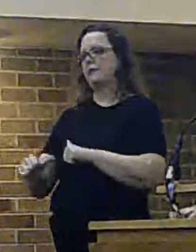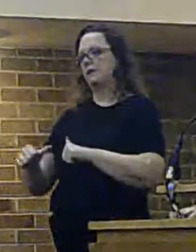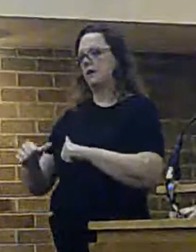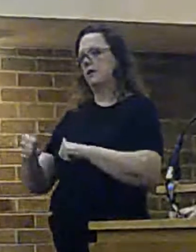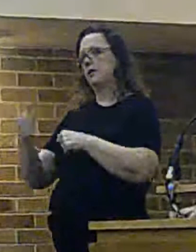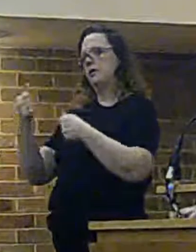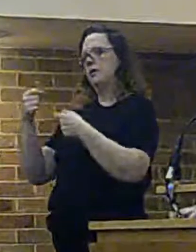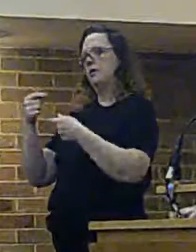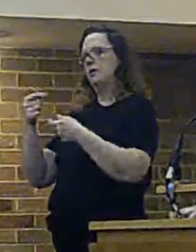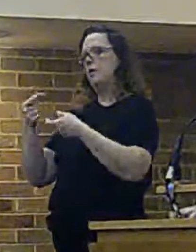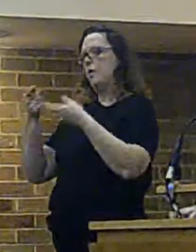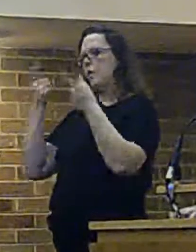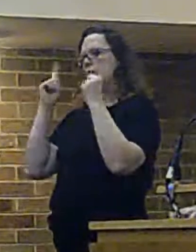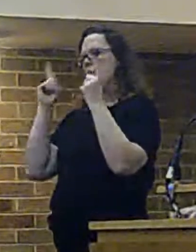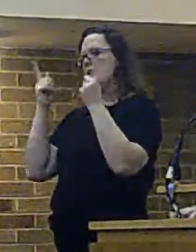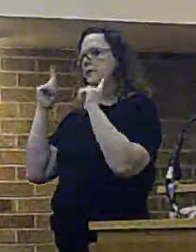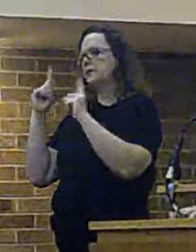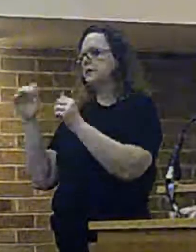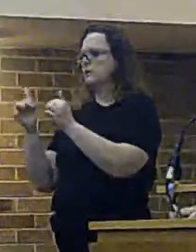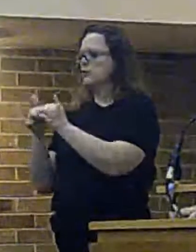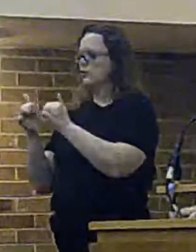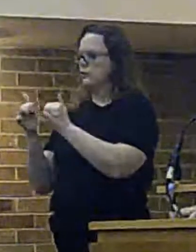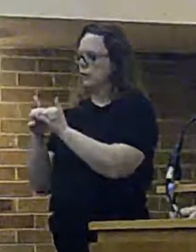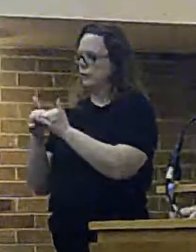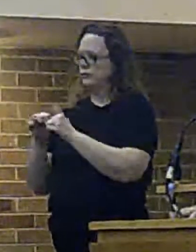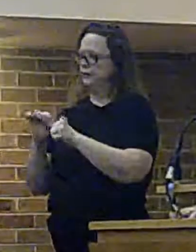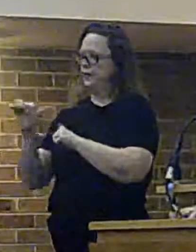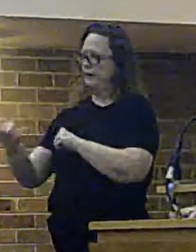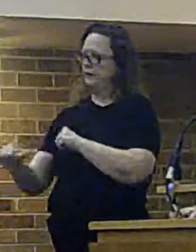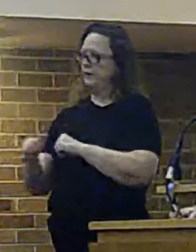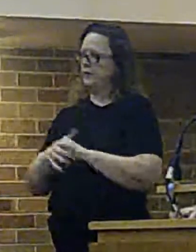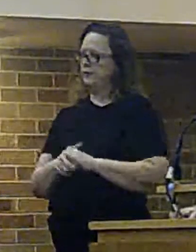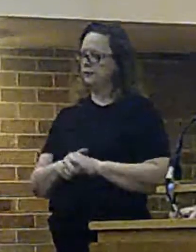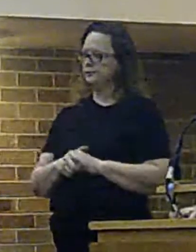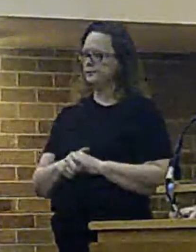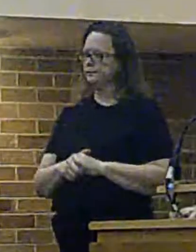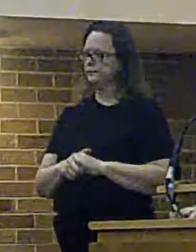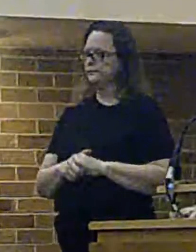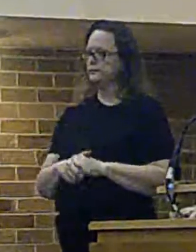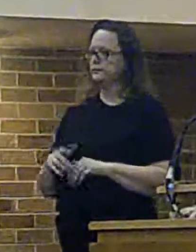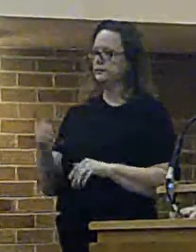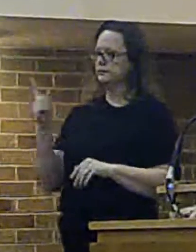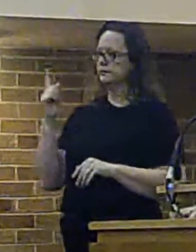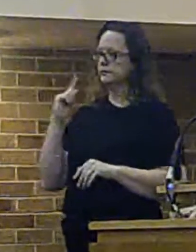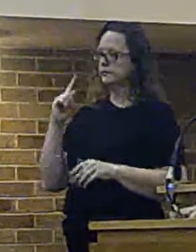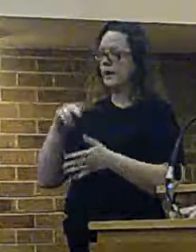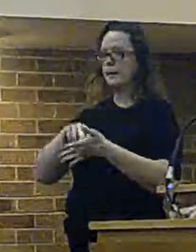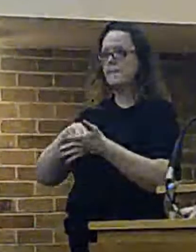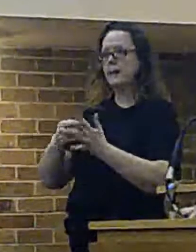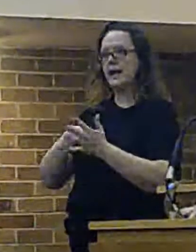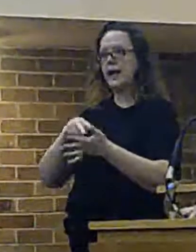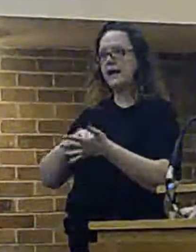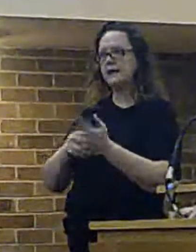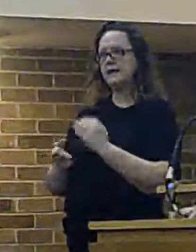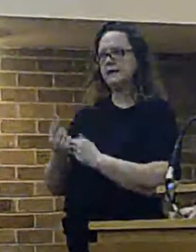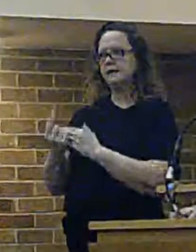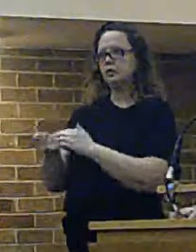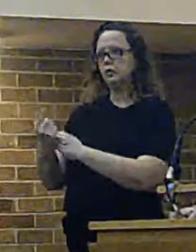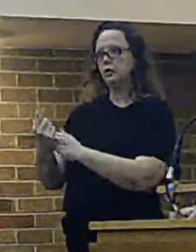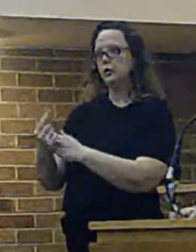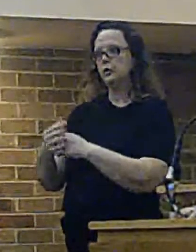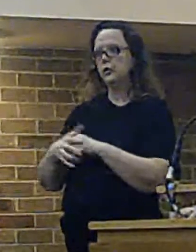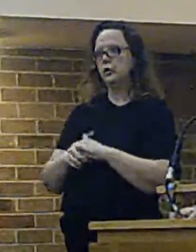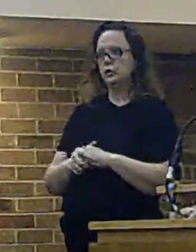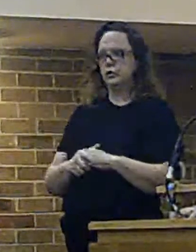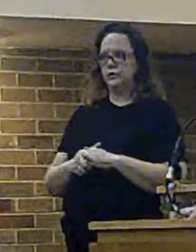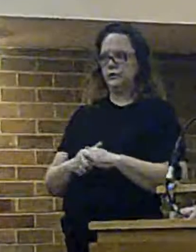planning submission. And as I make the point on the slide there, these are planning issues and this consultation is concerned only